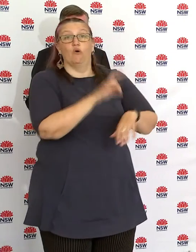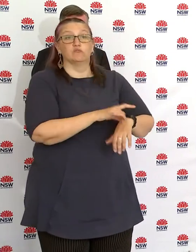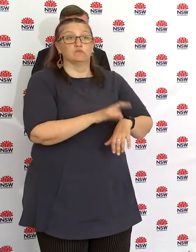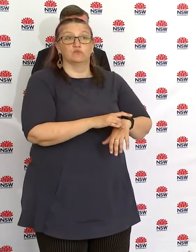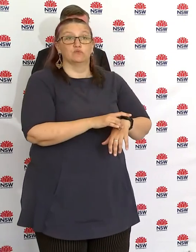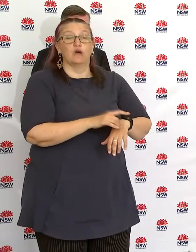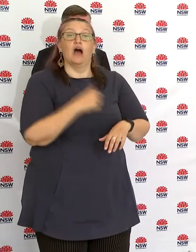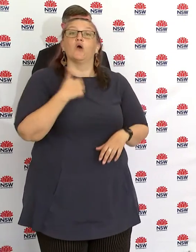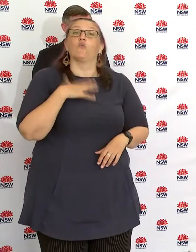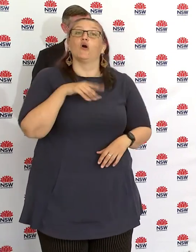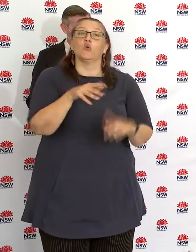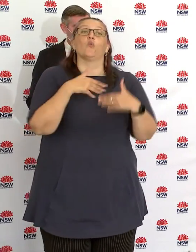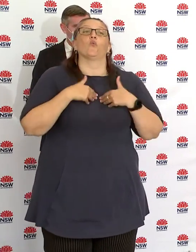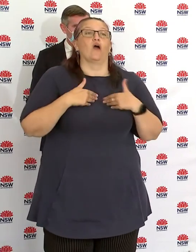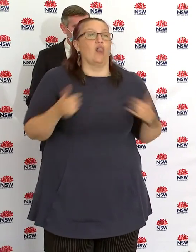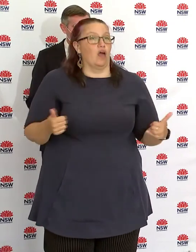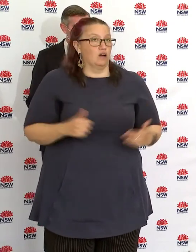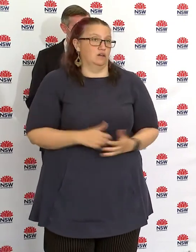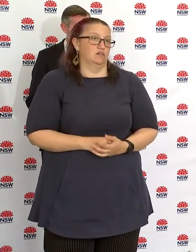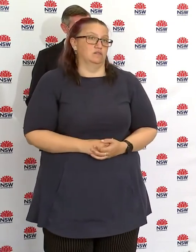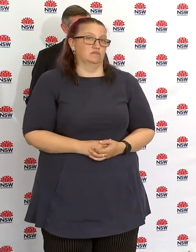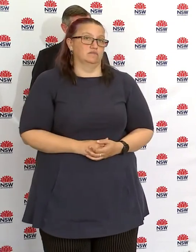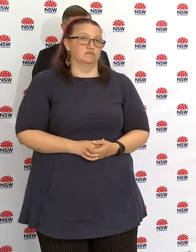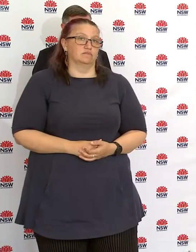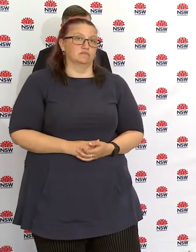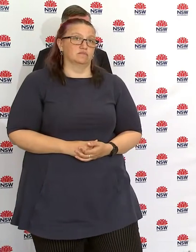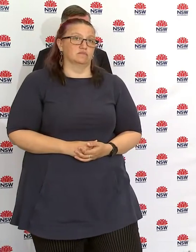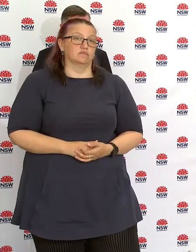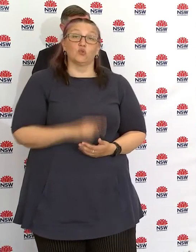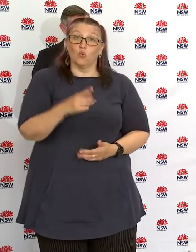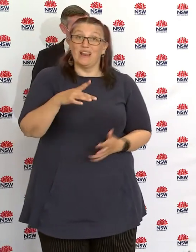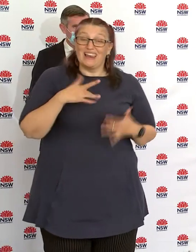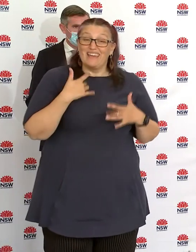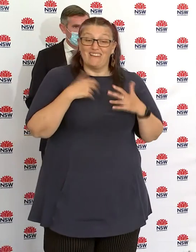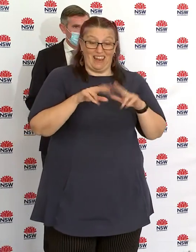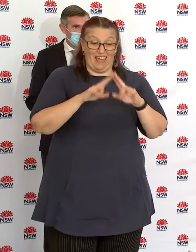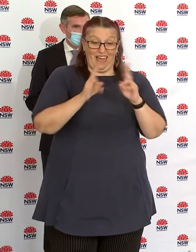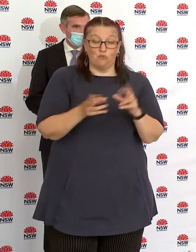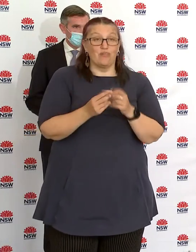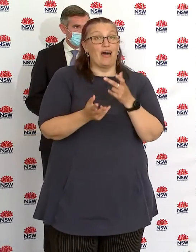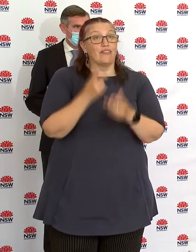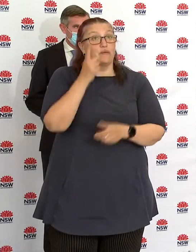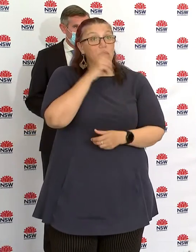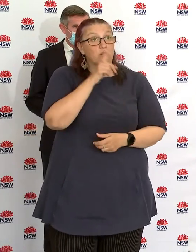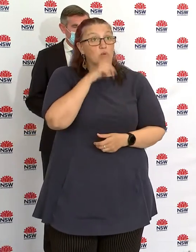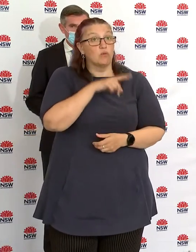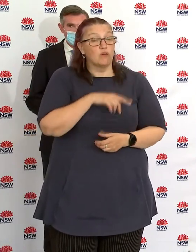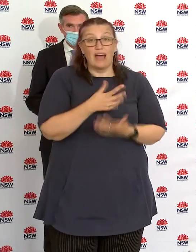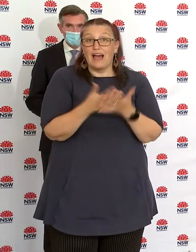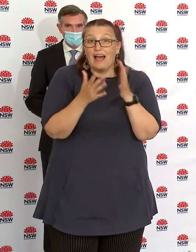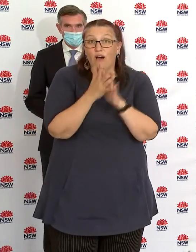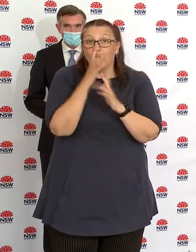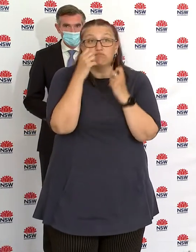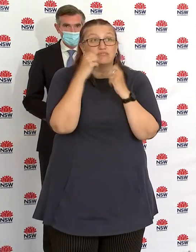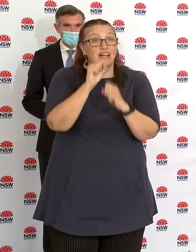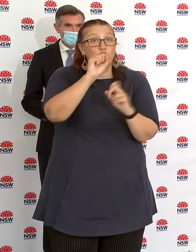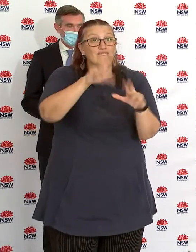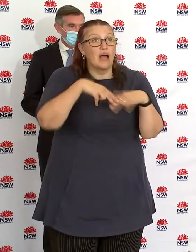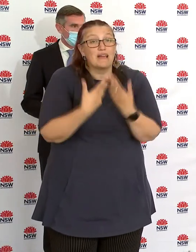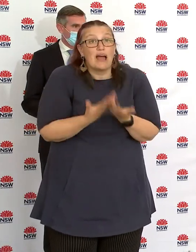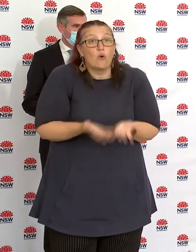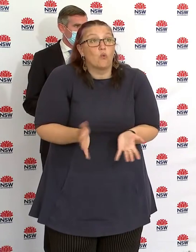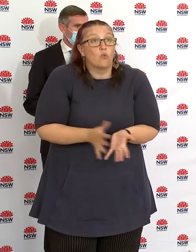If you live in a household, the best way you can keep your household safe is not to leave that household unless